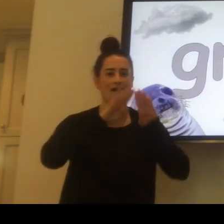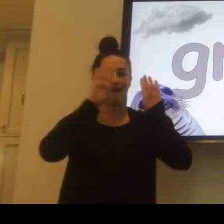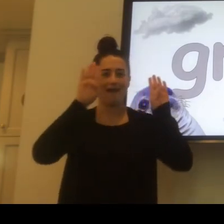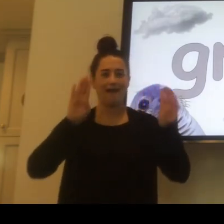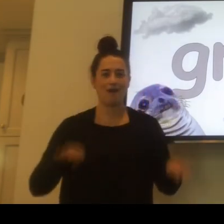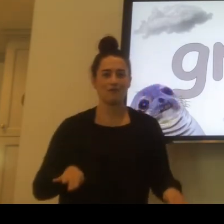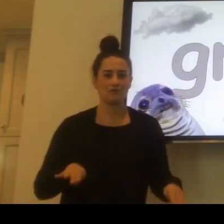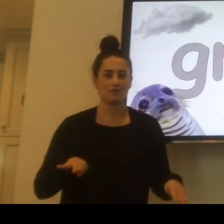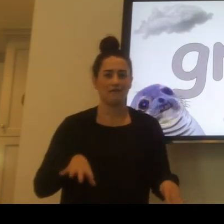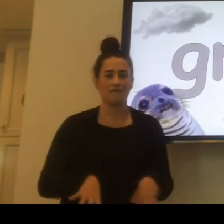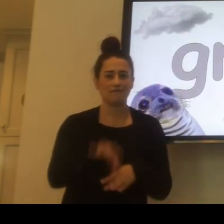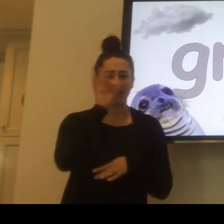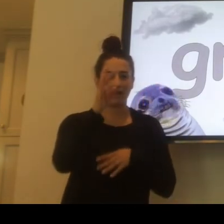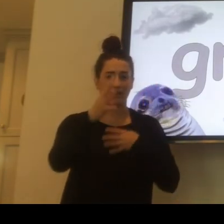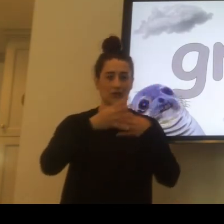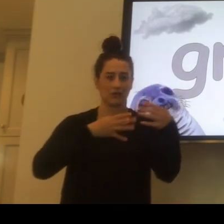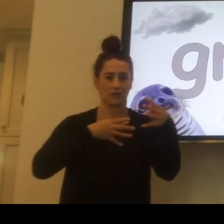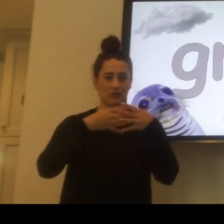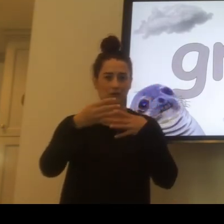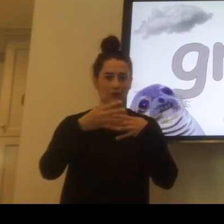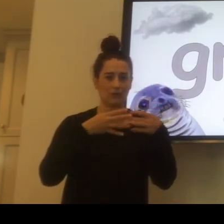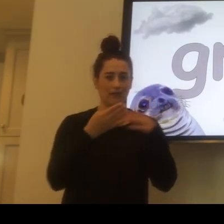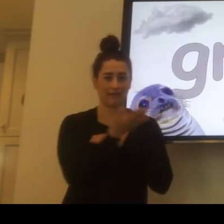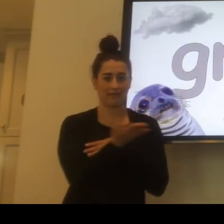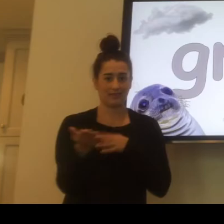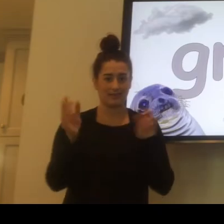In your house, can you find gray things?